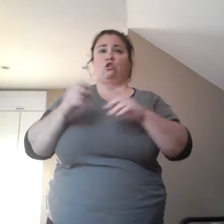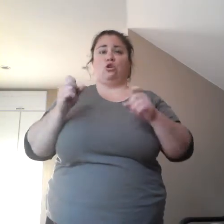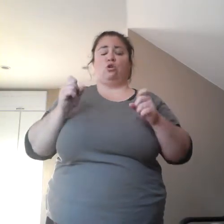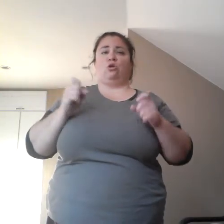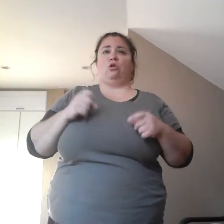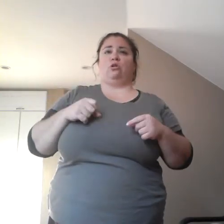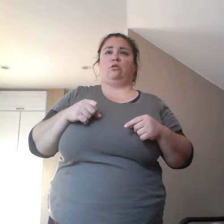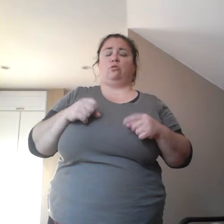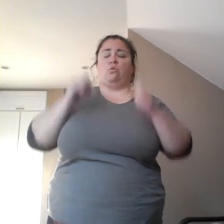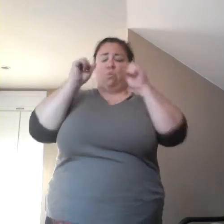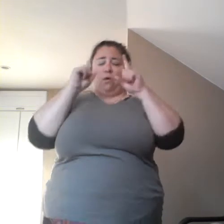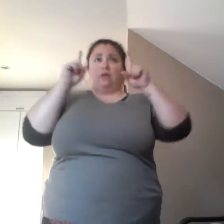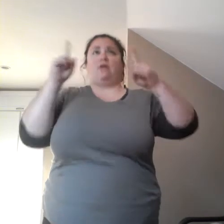staff members. Um,